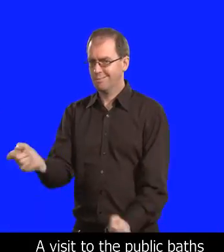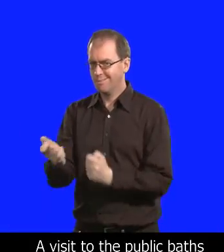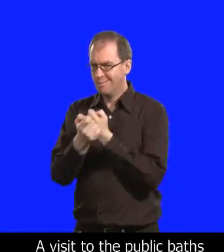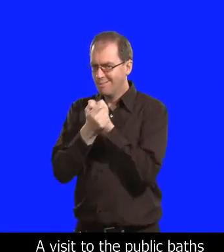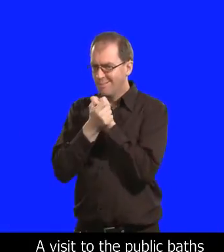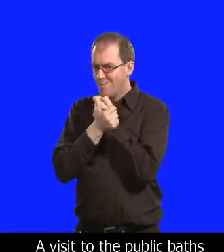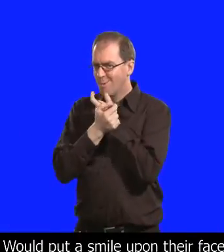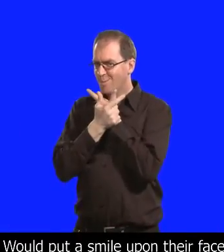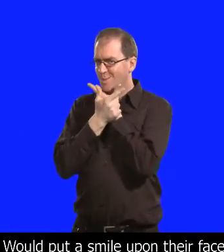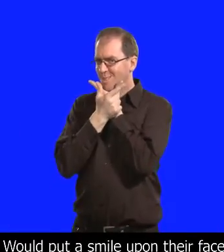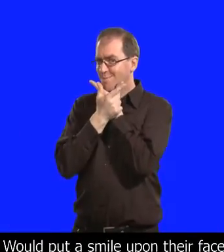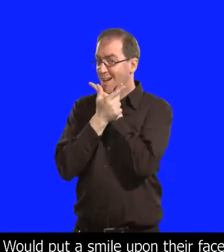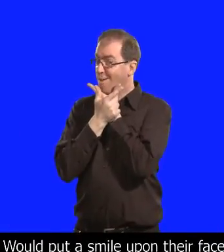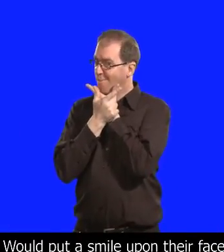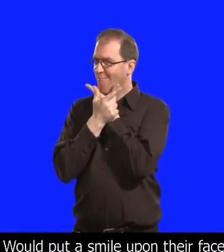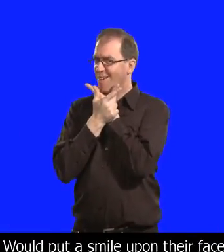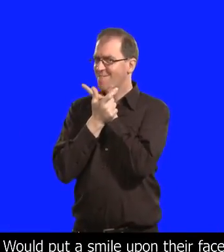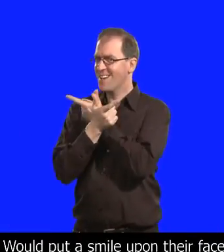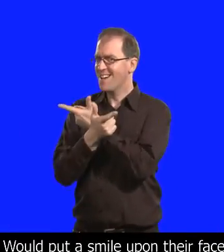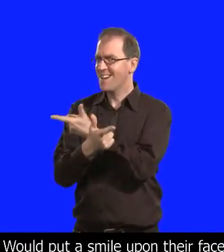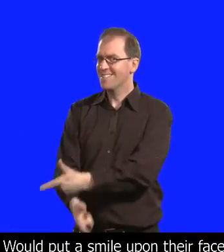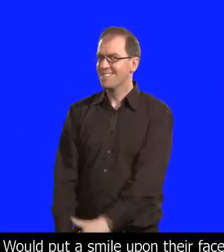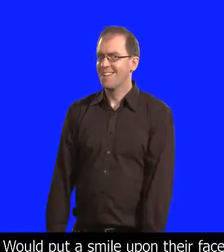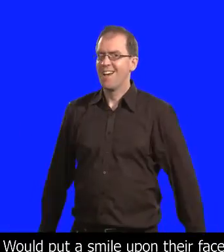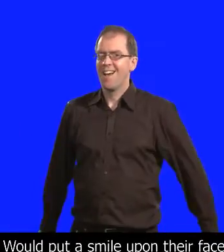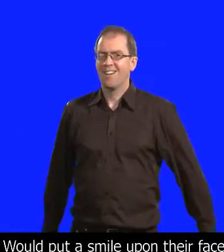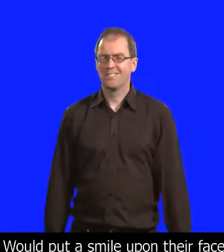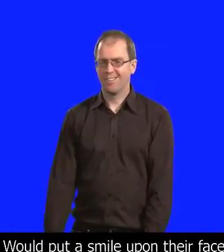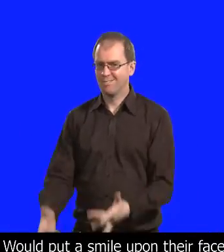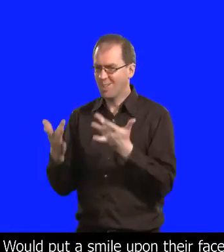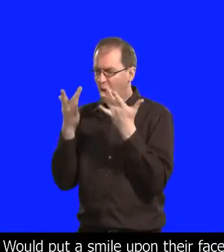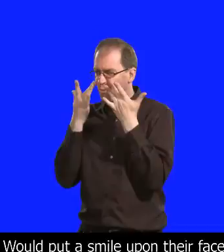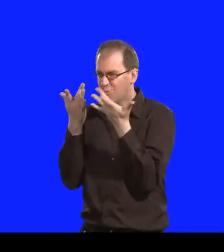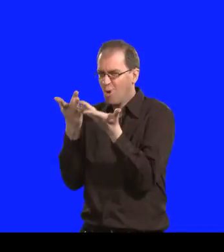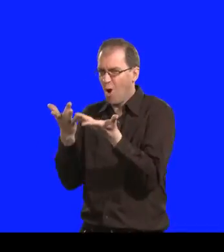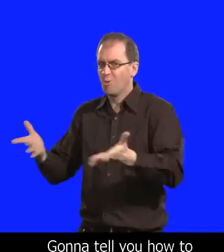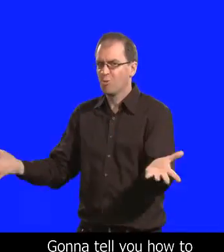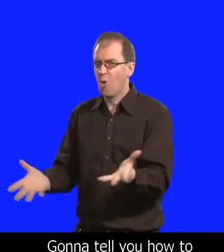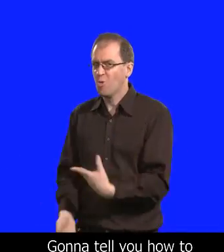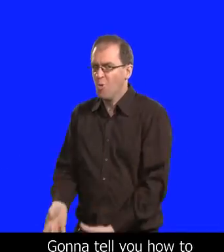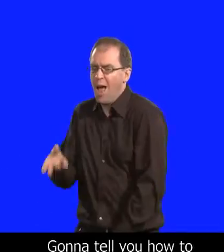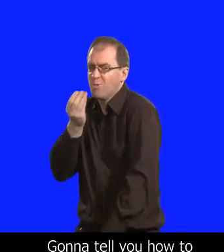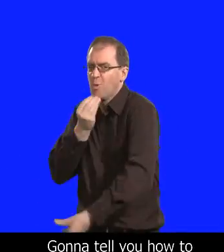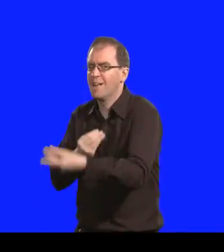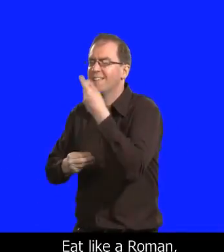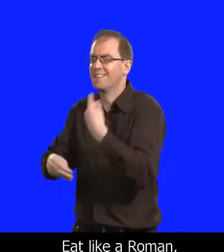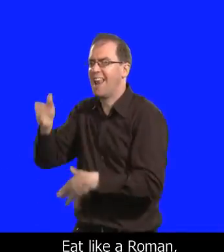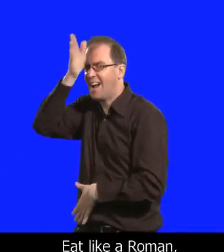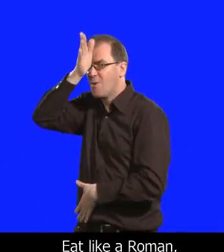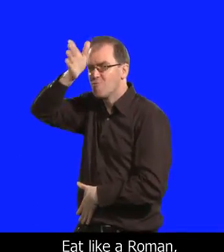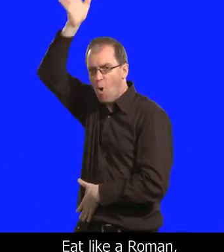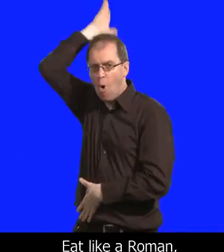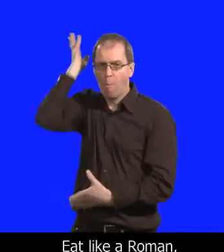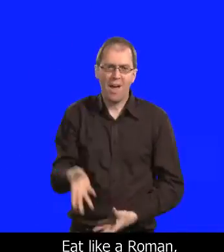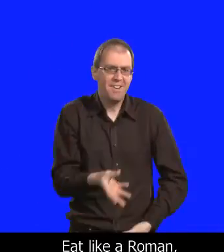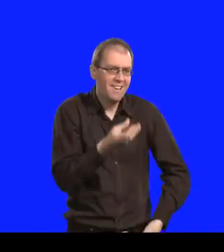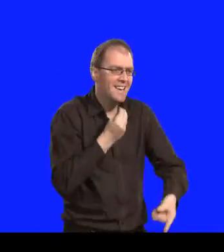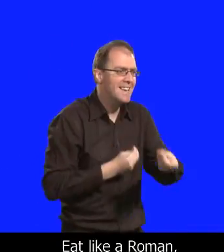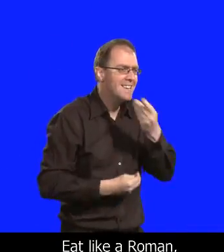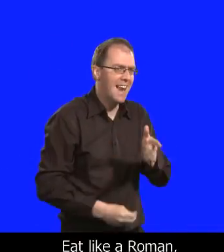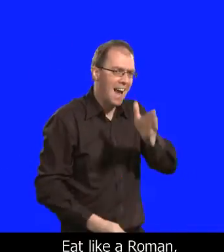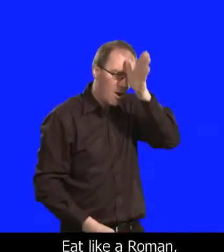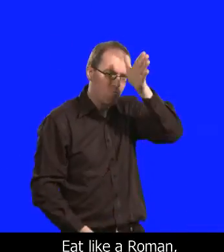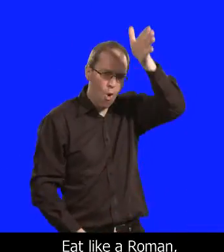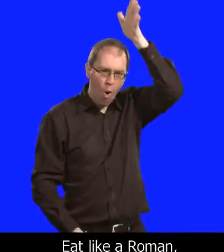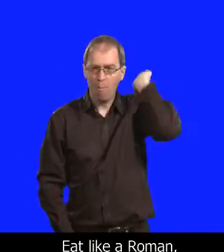would put a smile upon their faces. Gonna tell you how to eat like a Roman,